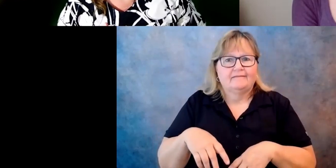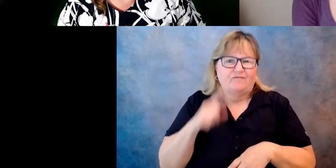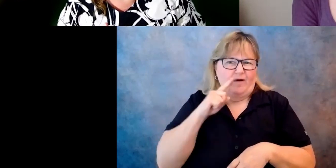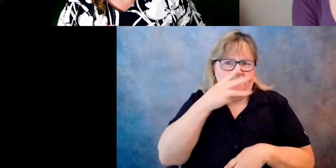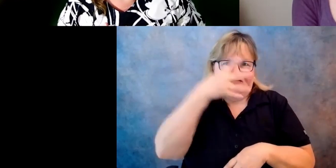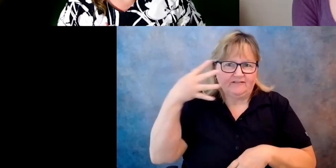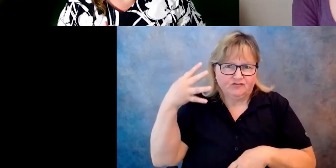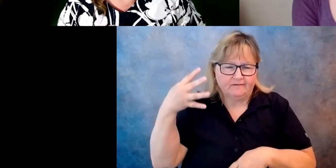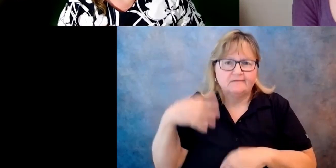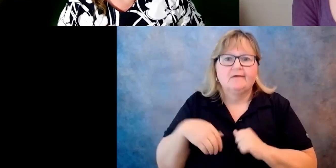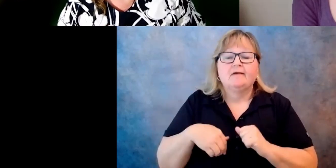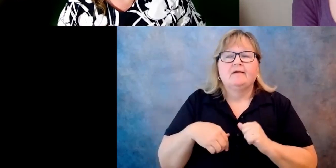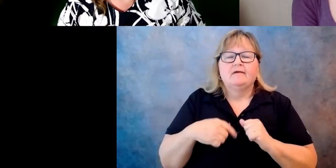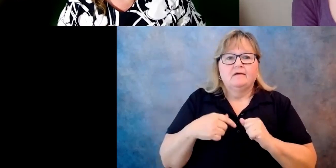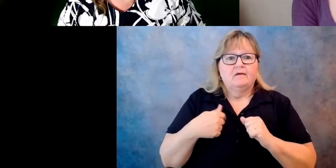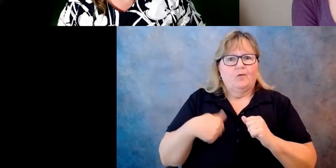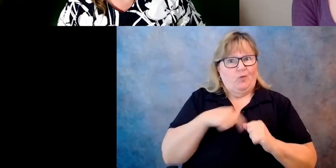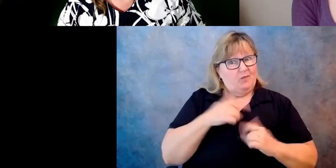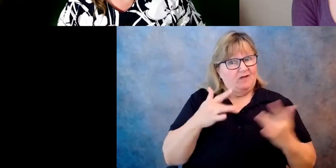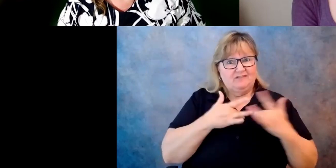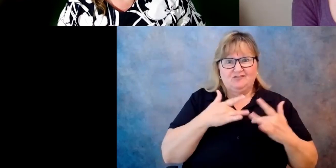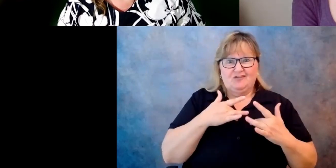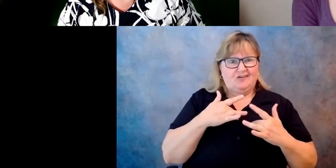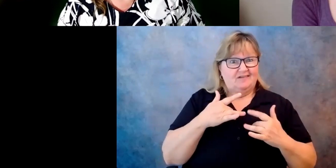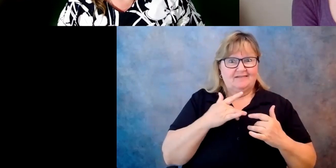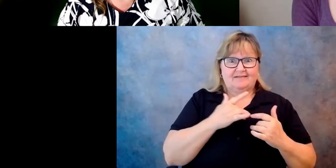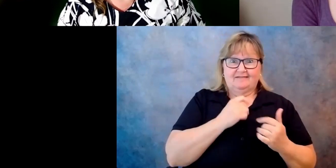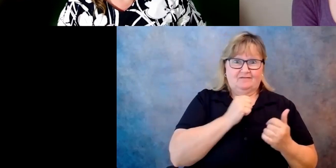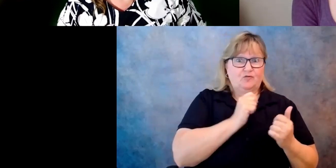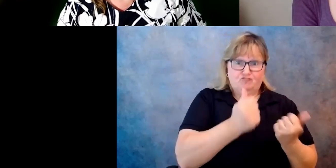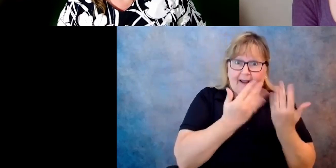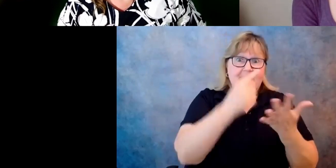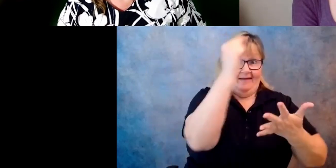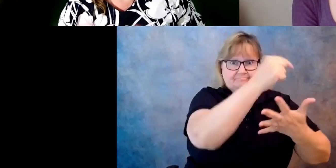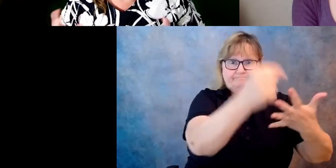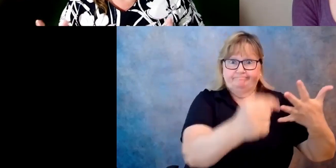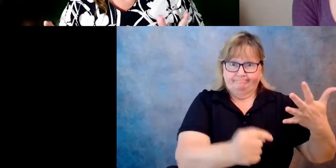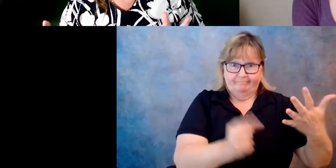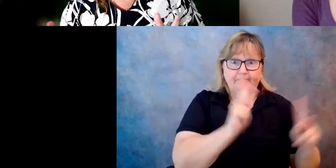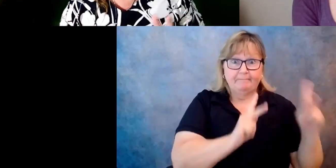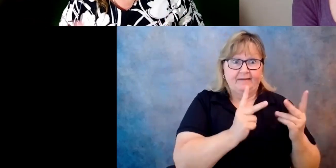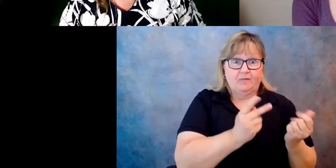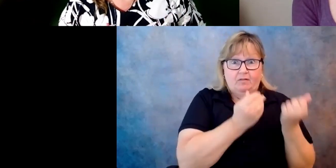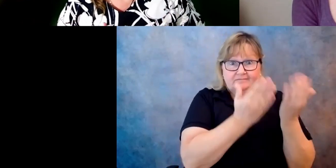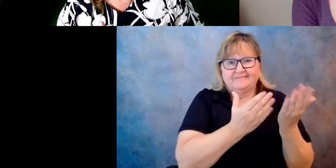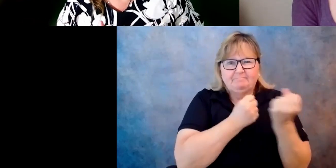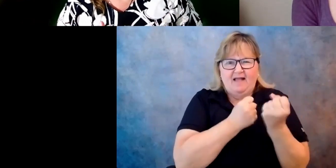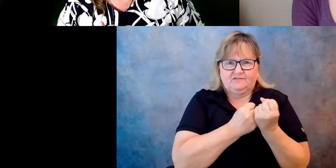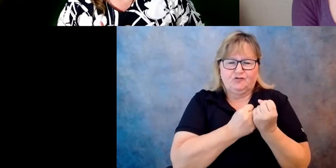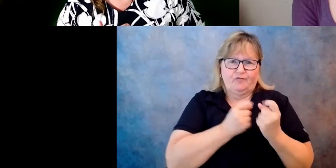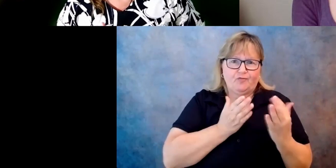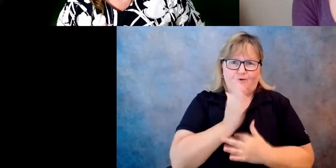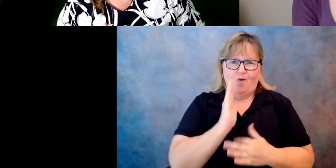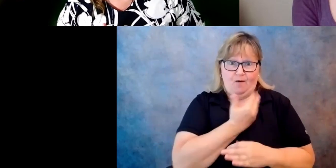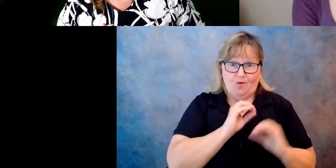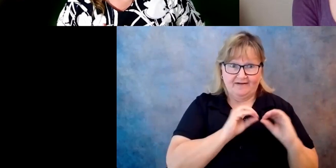you know, not one of the individuals that we recommended, um, or sponsored as an organization,